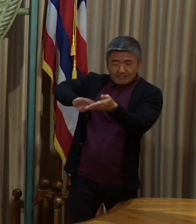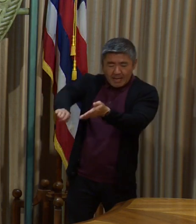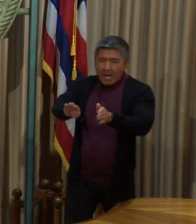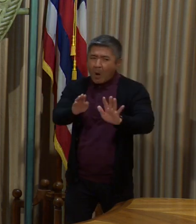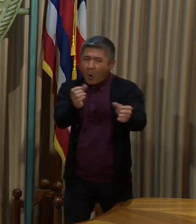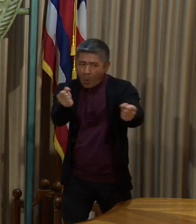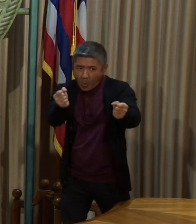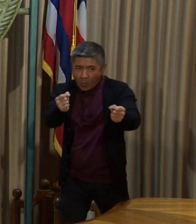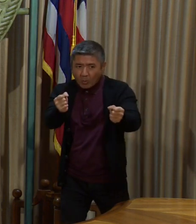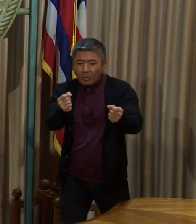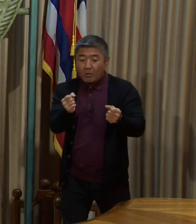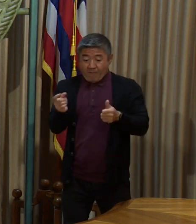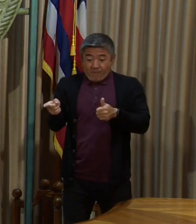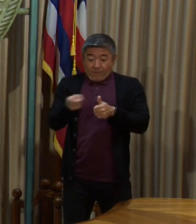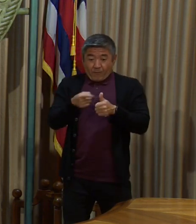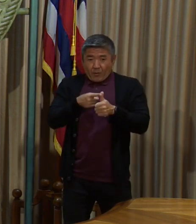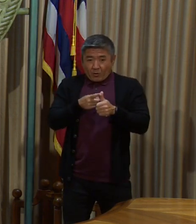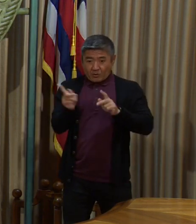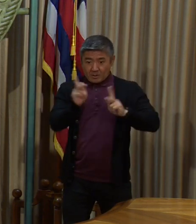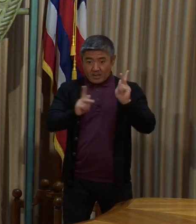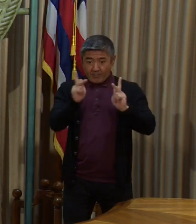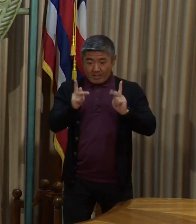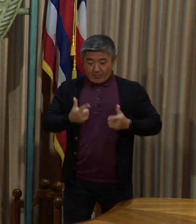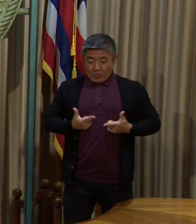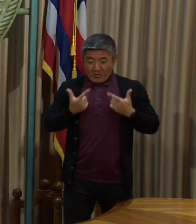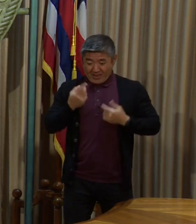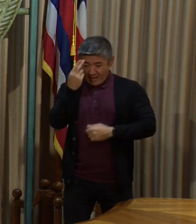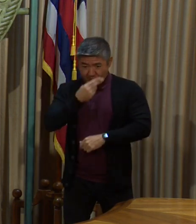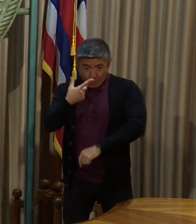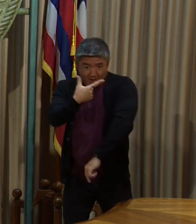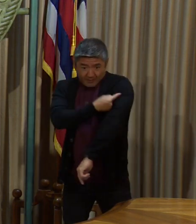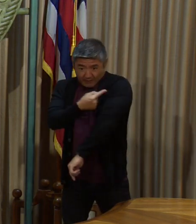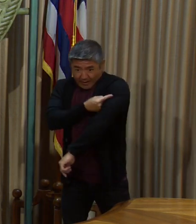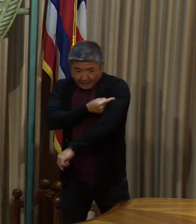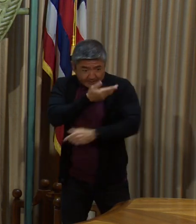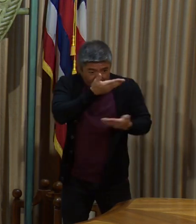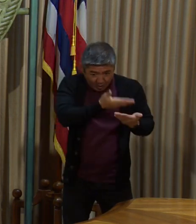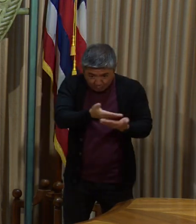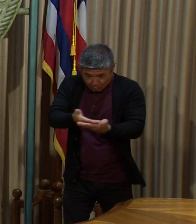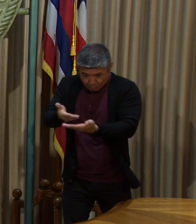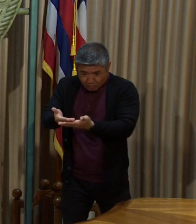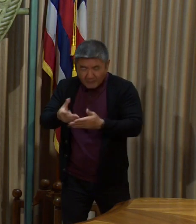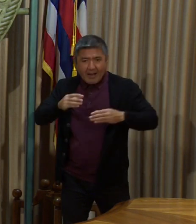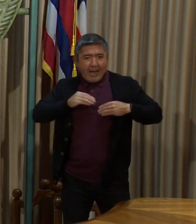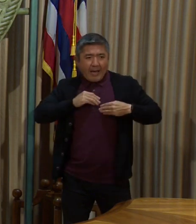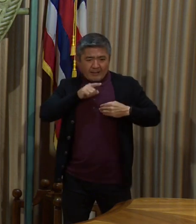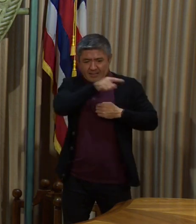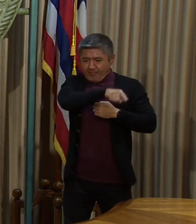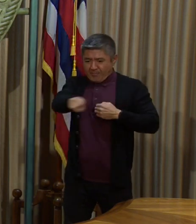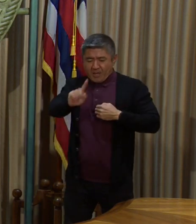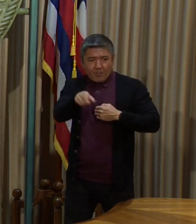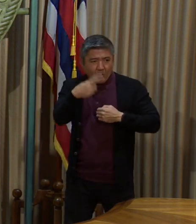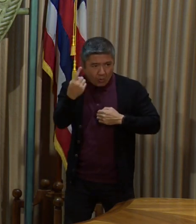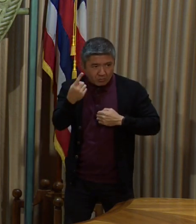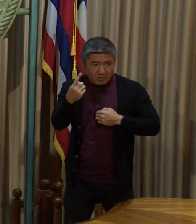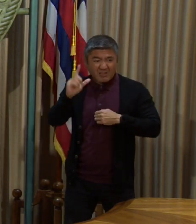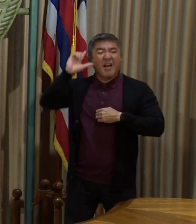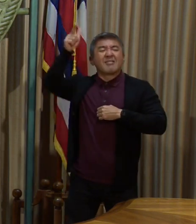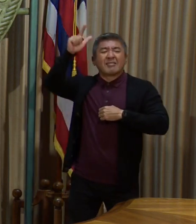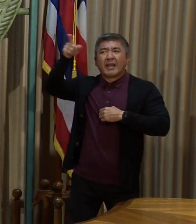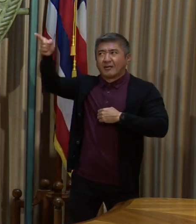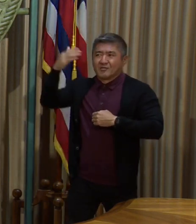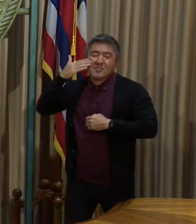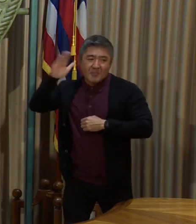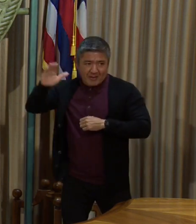vaccines here in our state. It's the safest way. It's the way we can validate it. And it won't be long before we can move out. But we're the first state in the